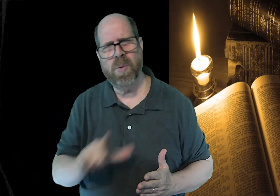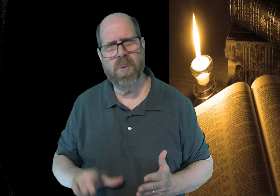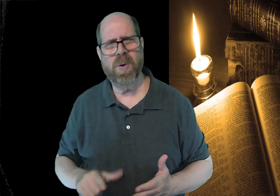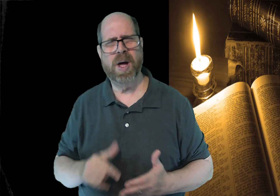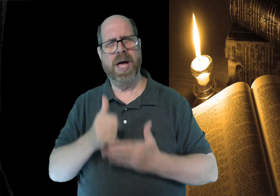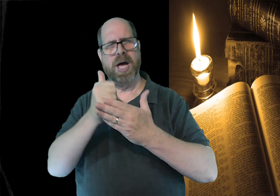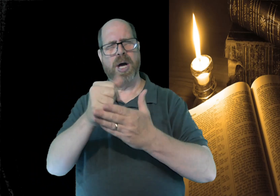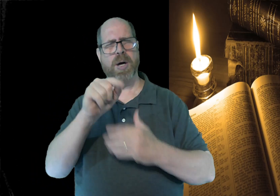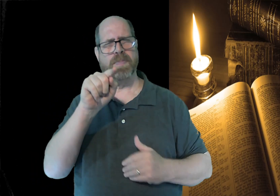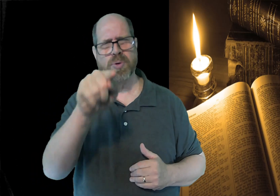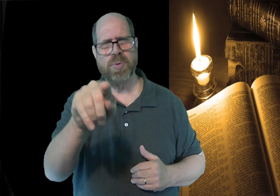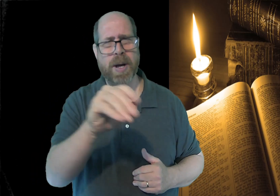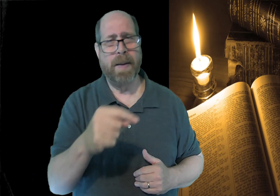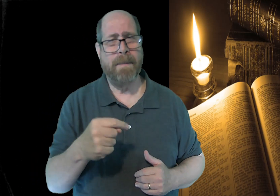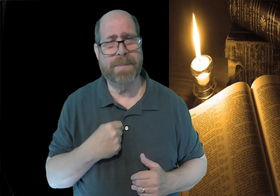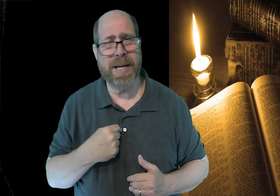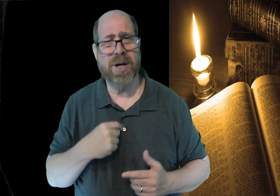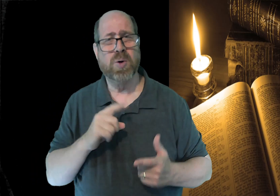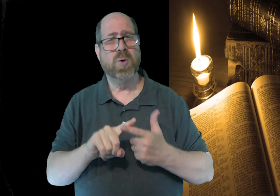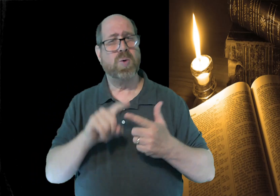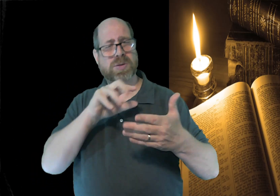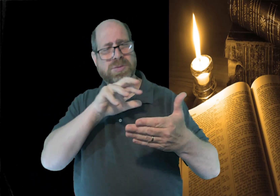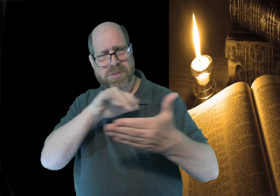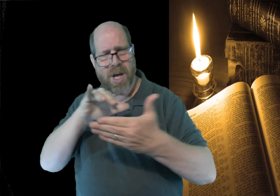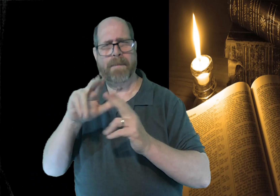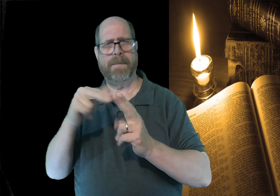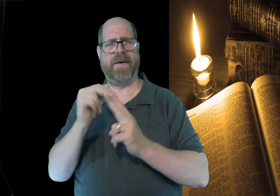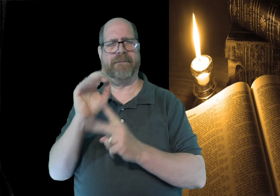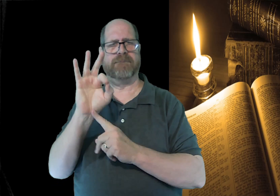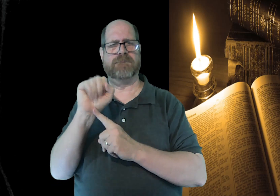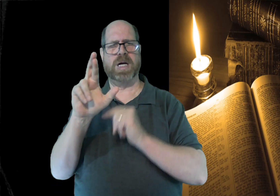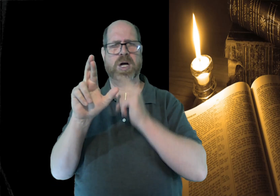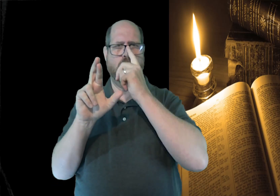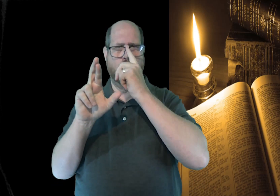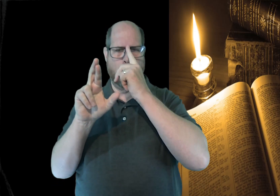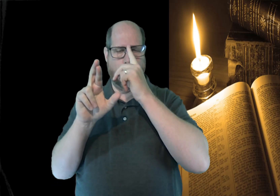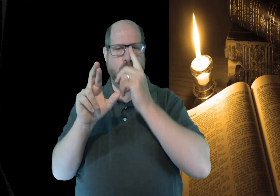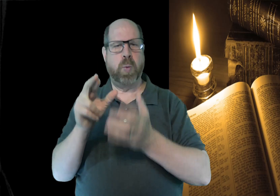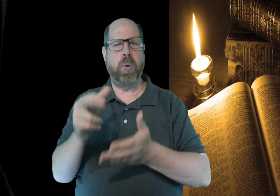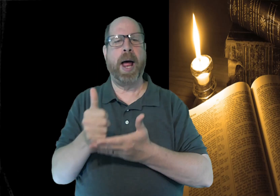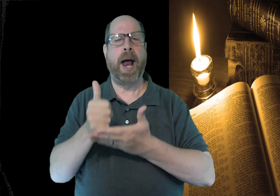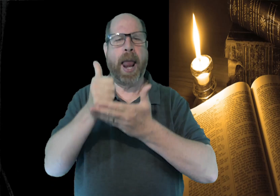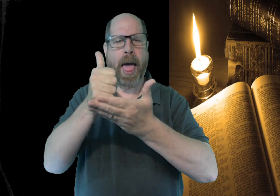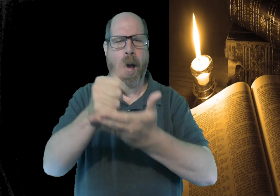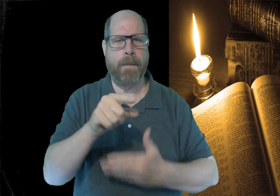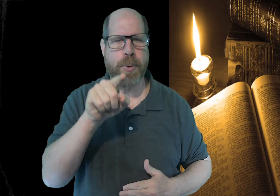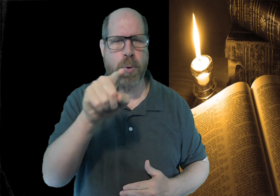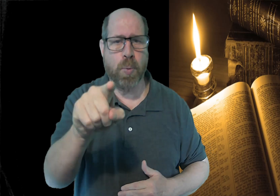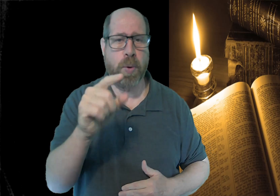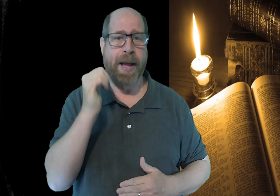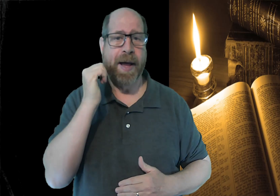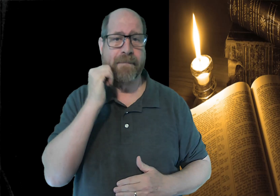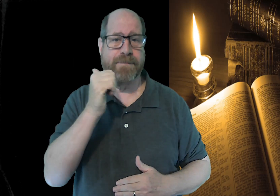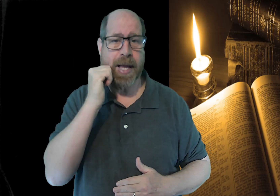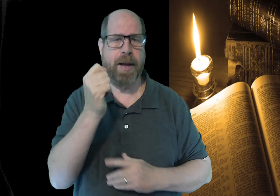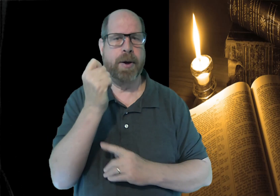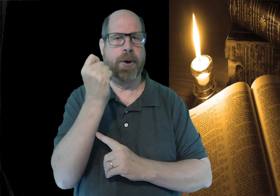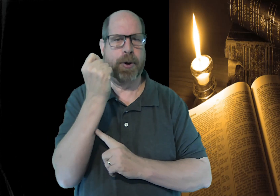I pray that the Lord would help you and me to study about fear. And that it would help you every